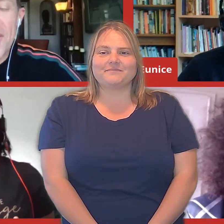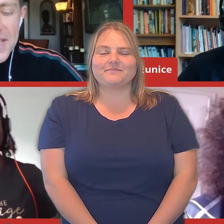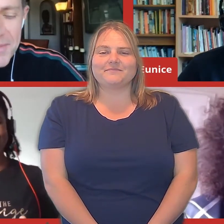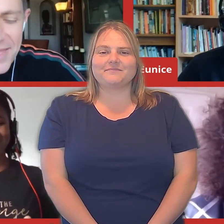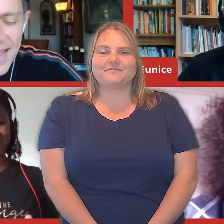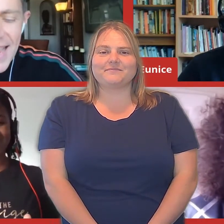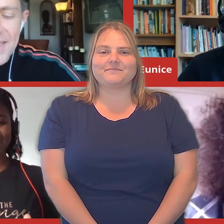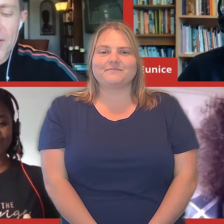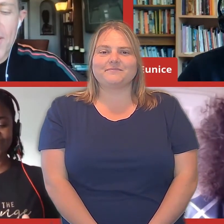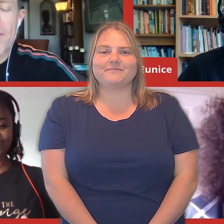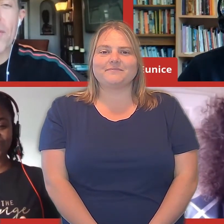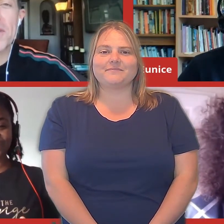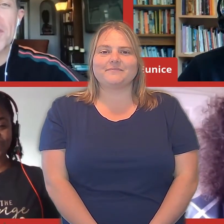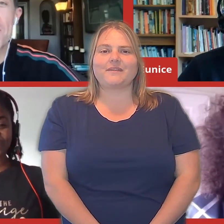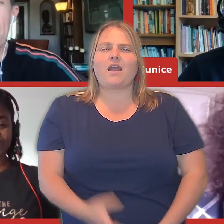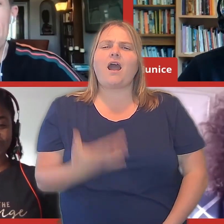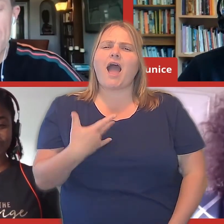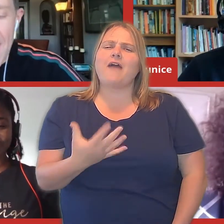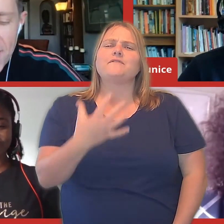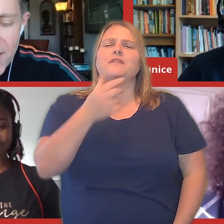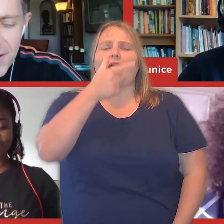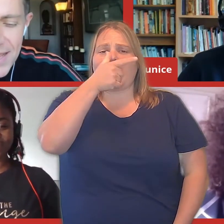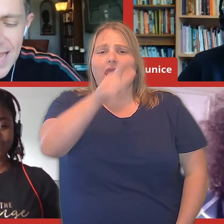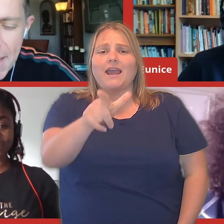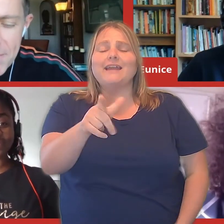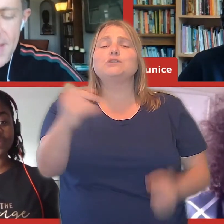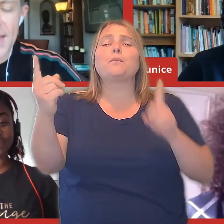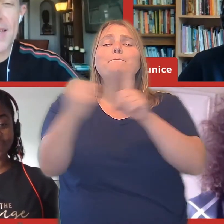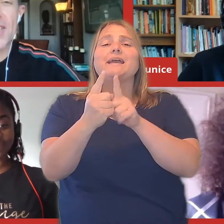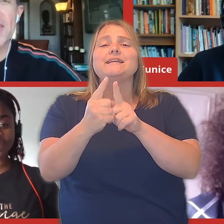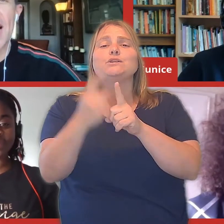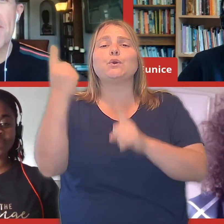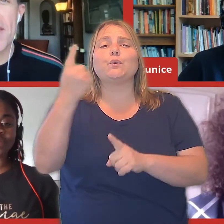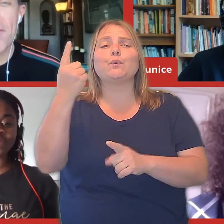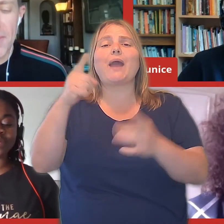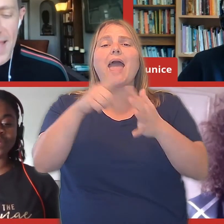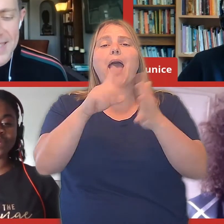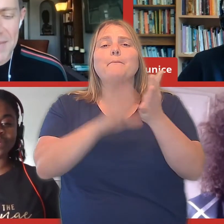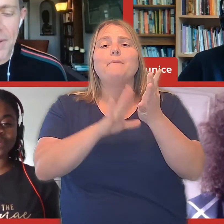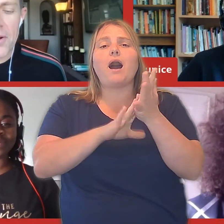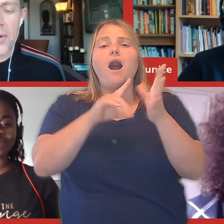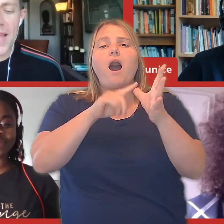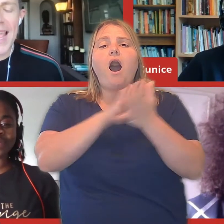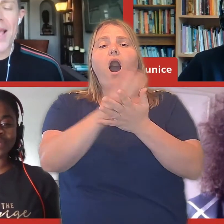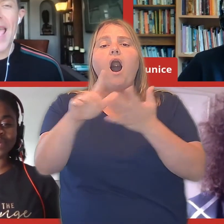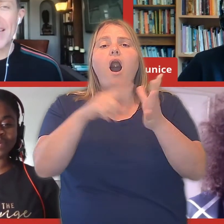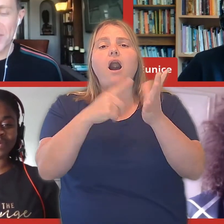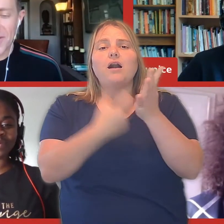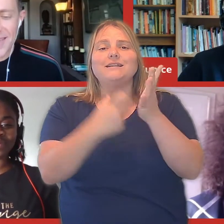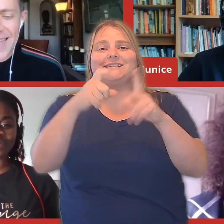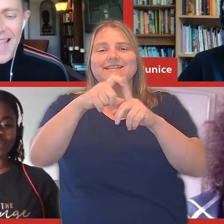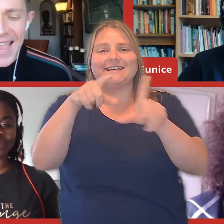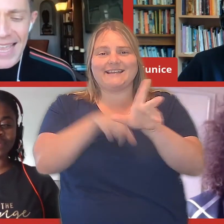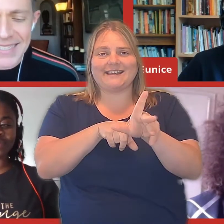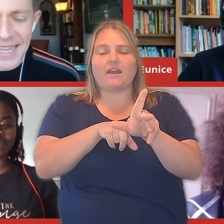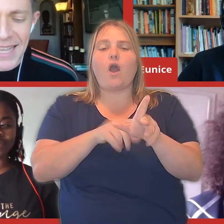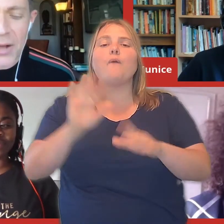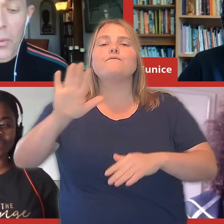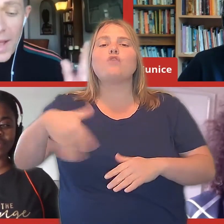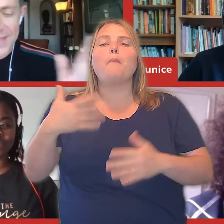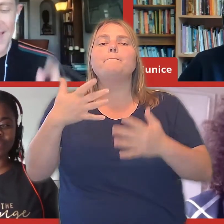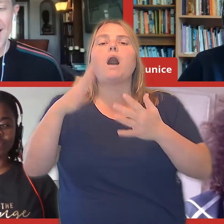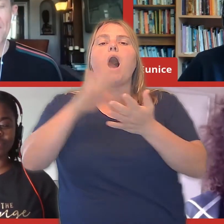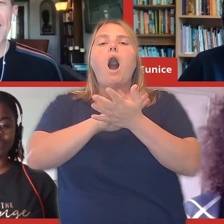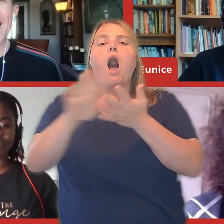Earlier this month, I had the great fortune to talk with Emma Hardy MP. She's the MP from Kingston upon Hull and Hessel and